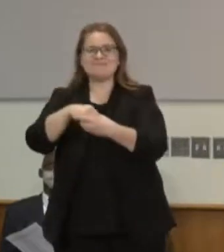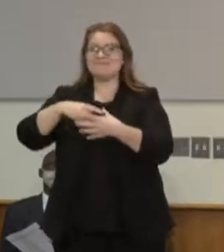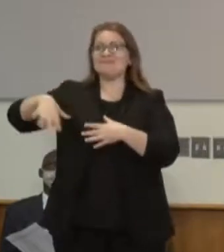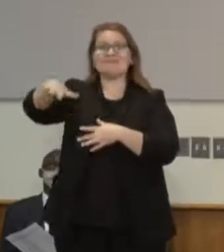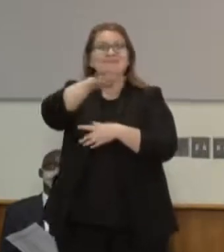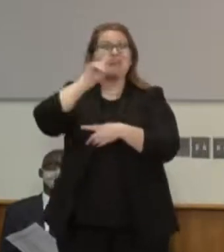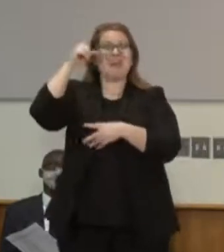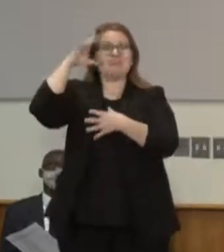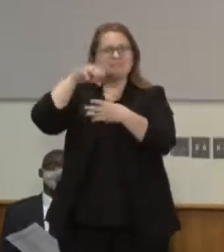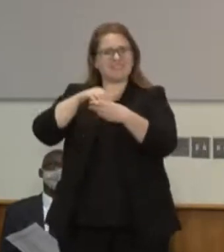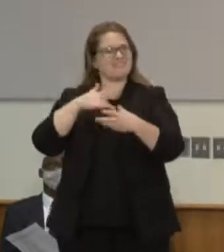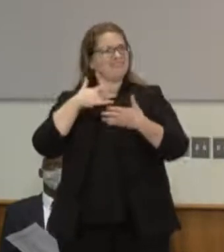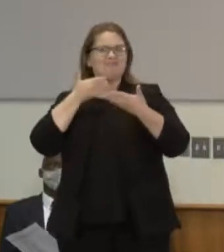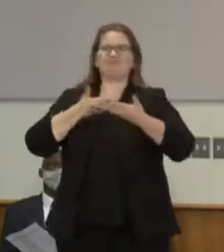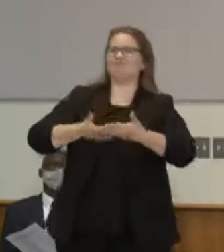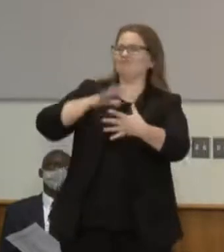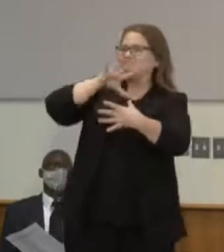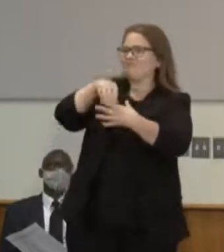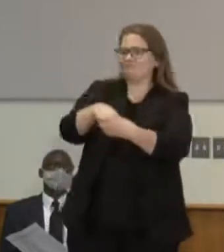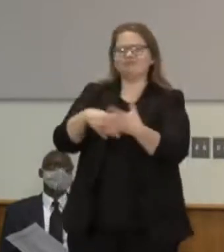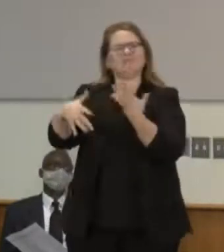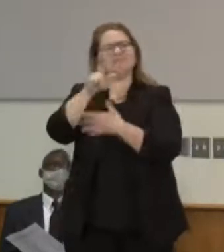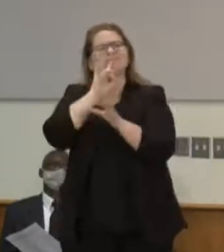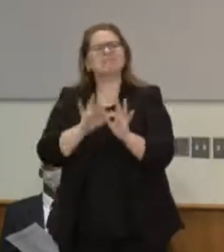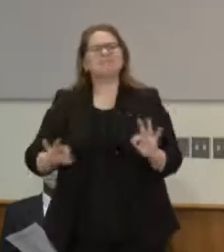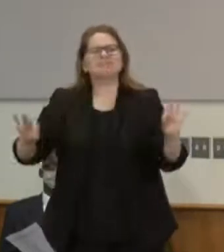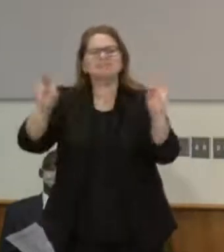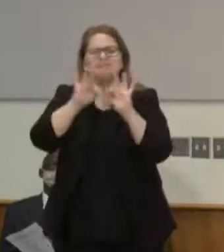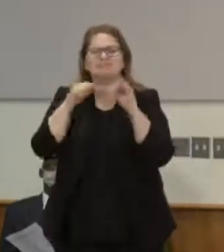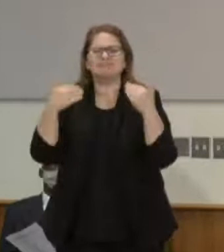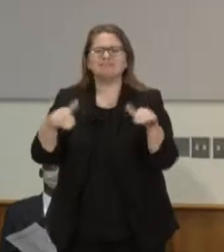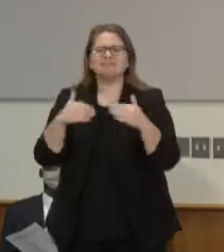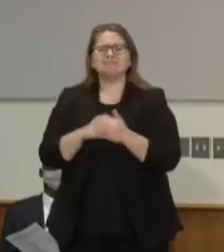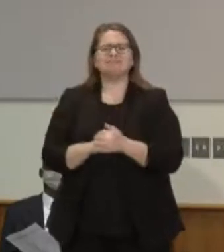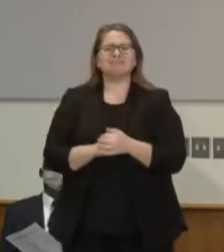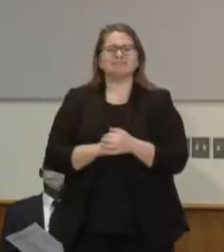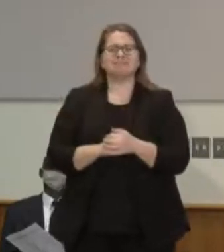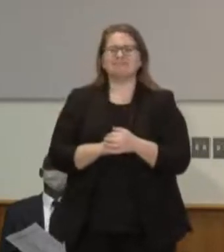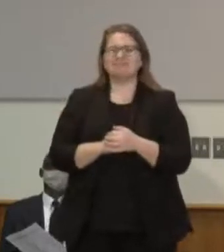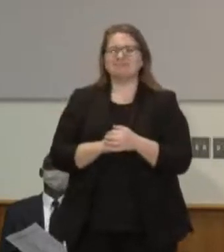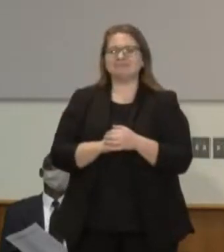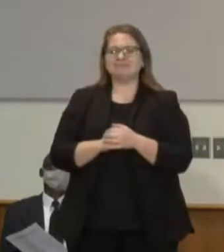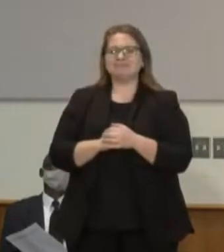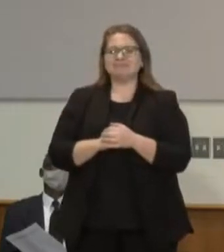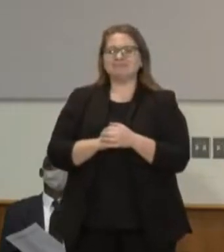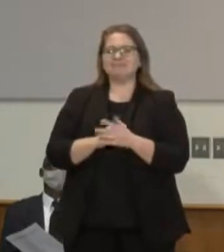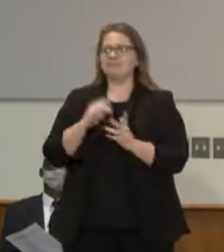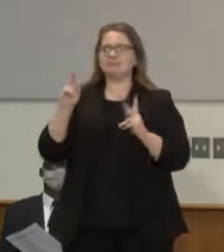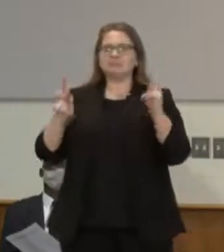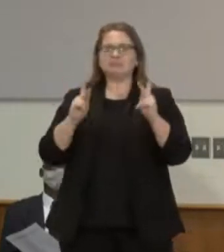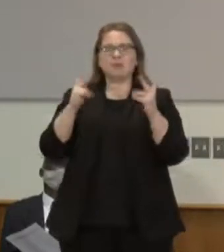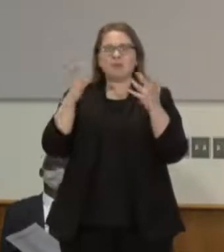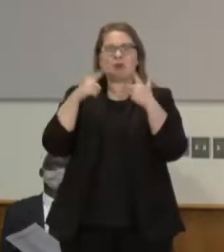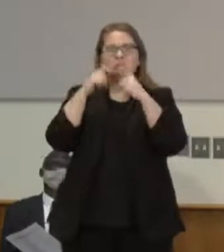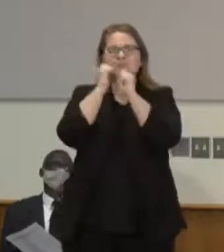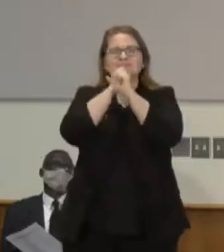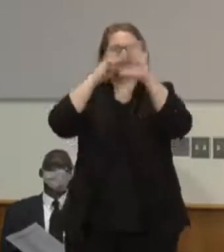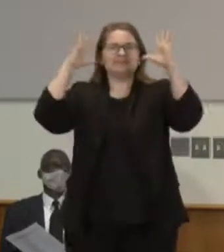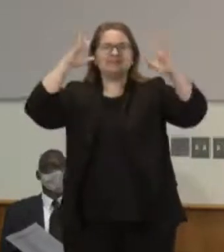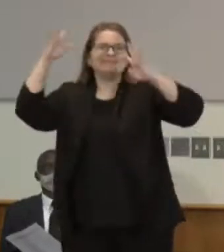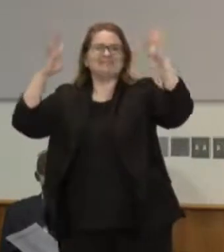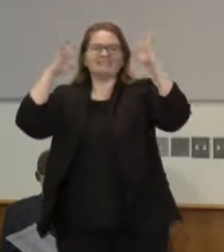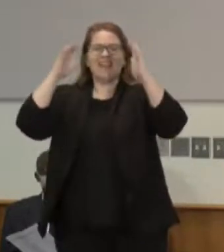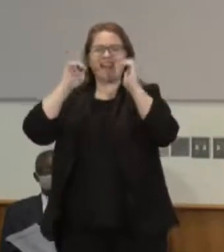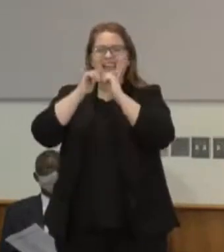conversations that we need to have here that we are creating an environment where people can reimagine and they can